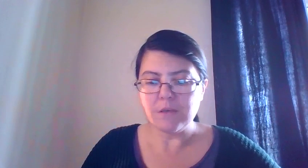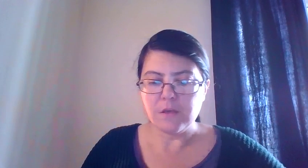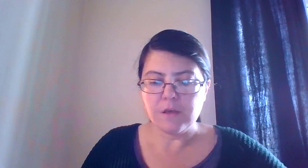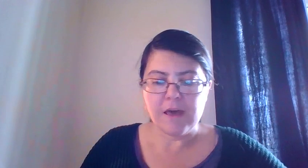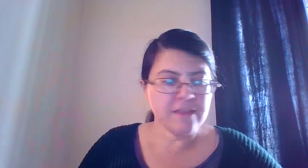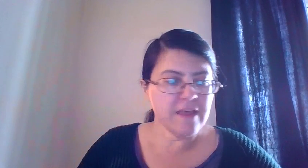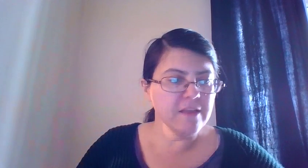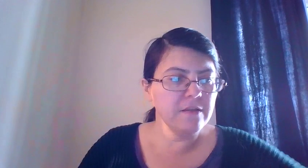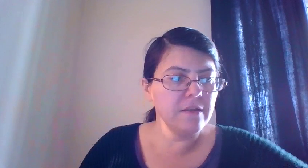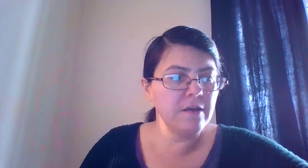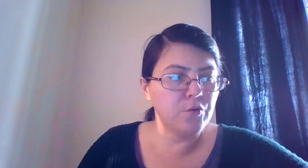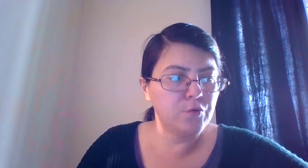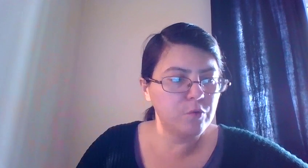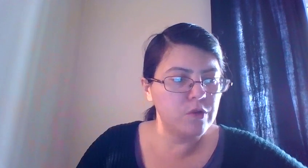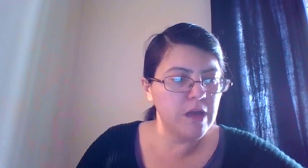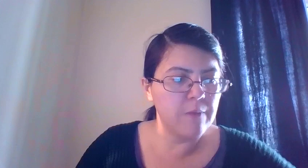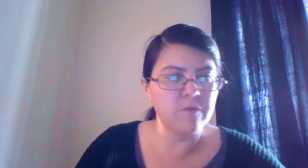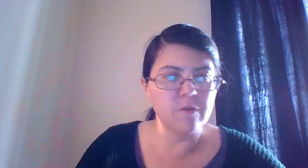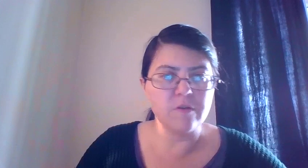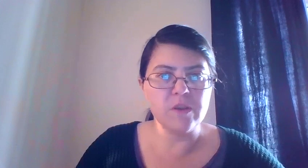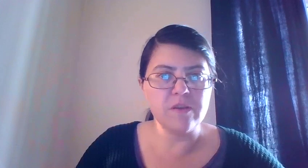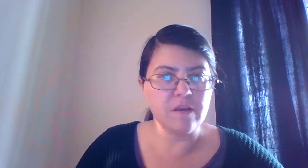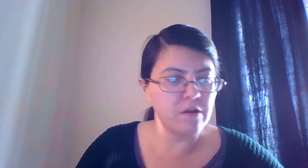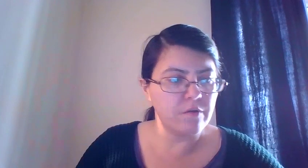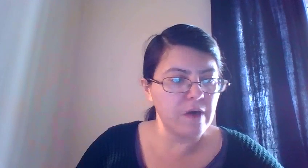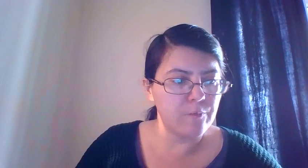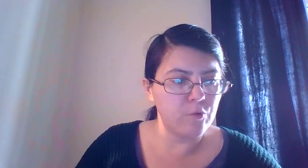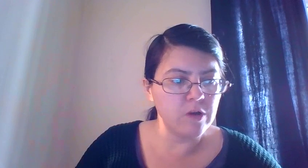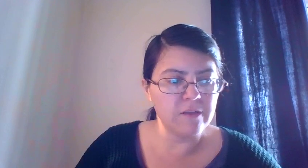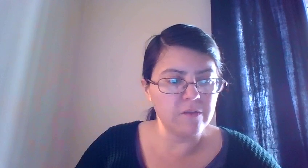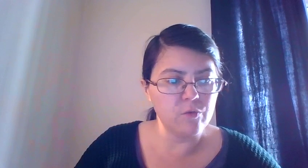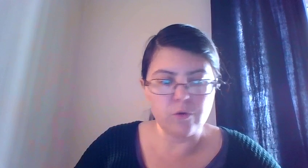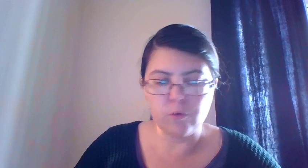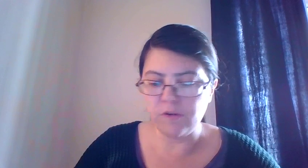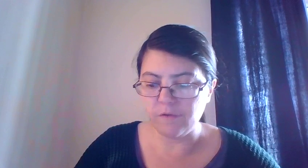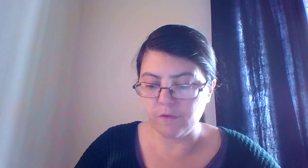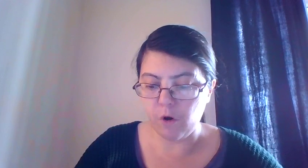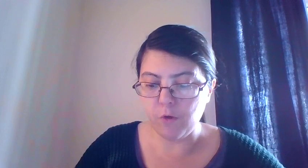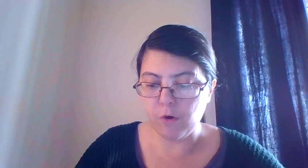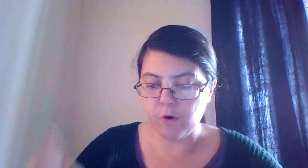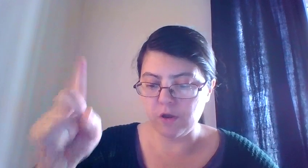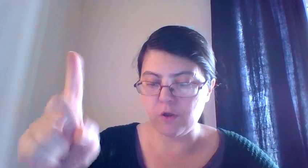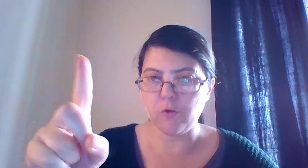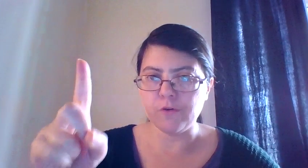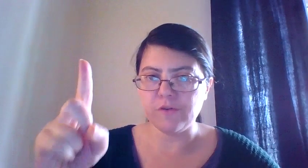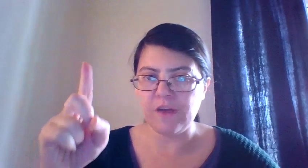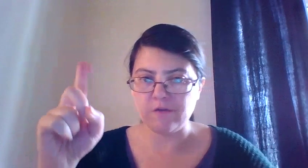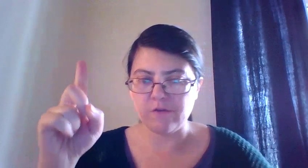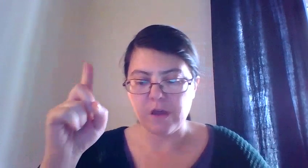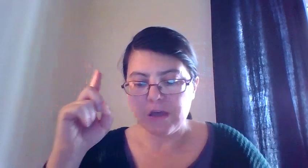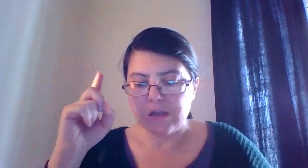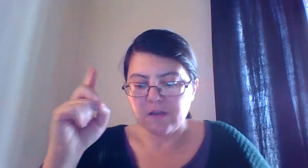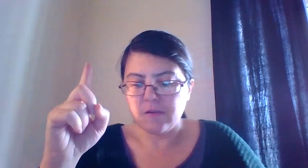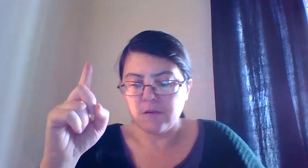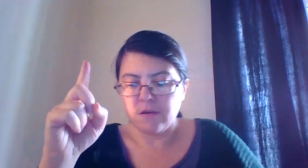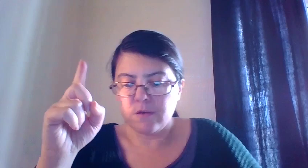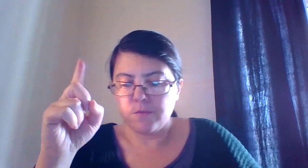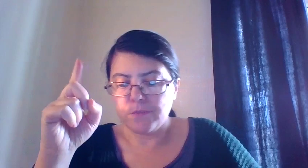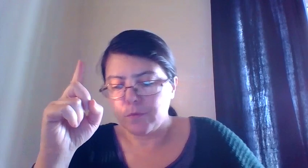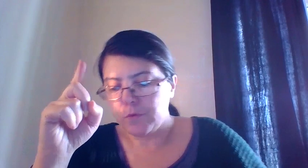And then, the full moon happens on the 22nd of April at 2 degrees of Scorpio in your first house. Full